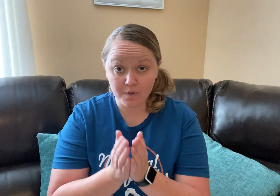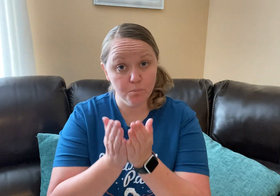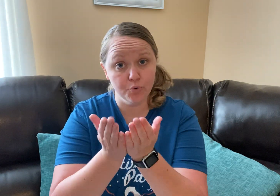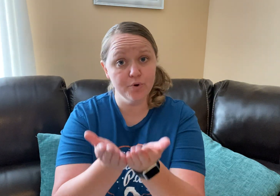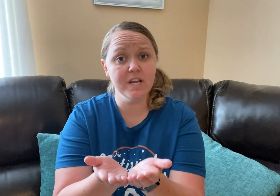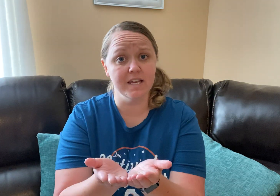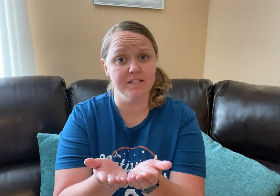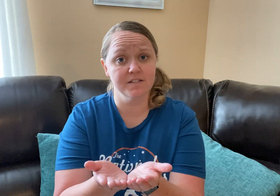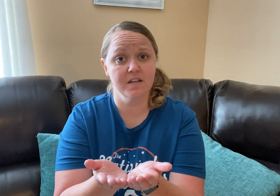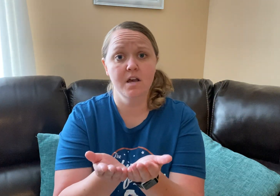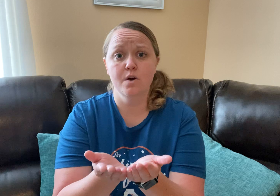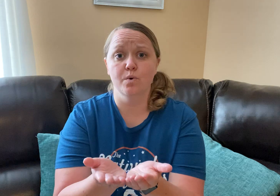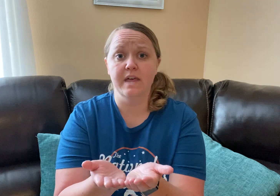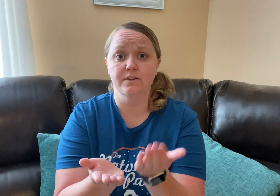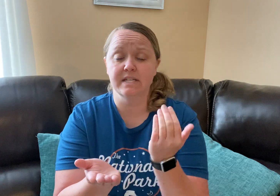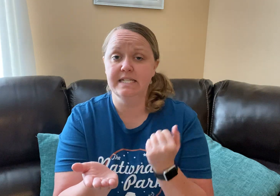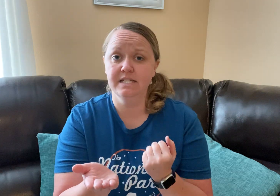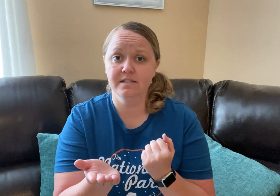Prettiest, without est.